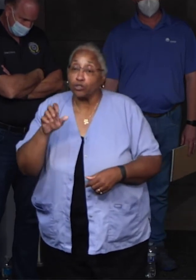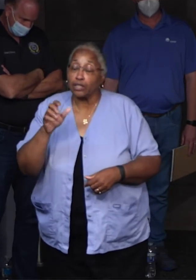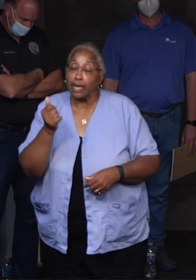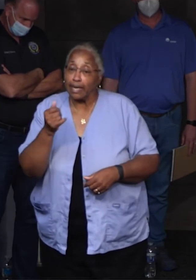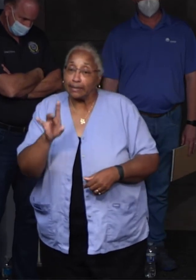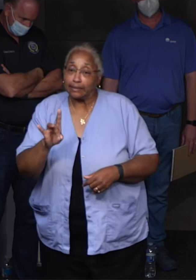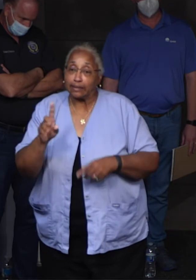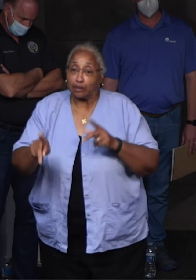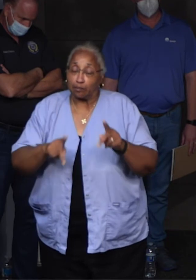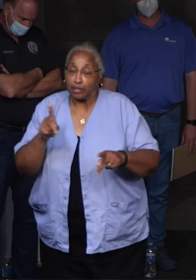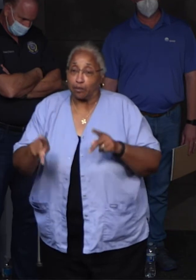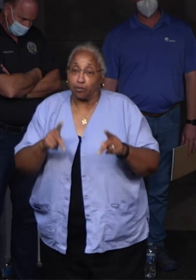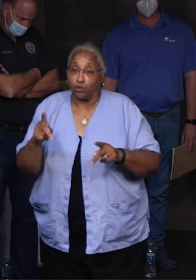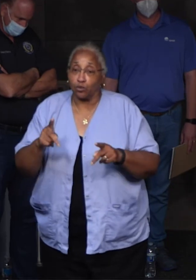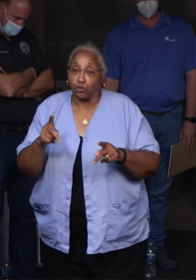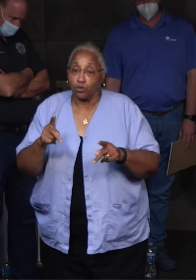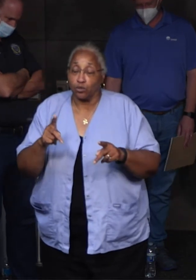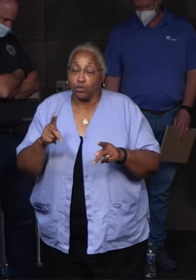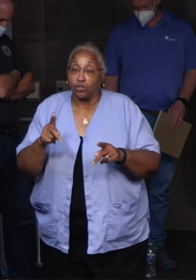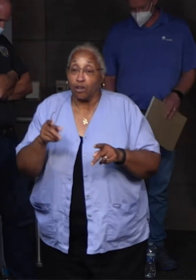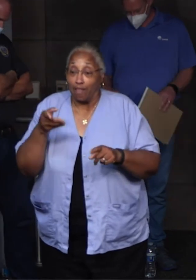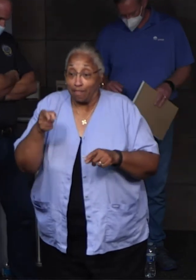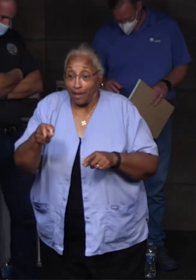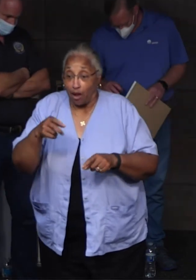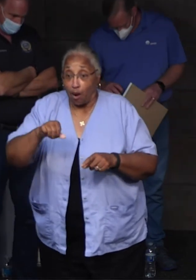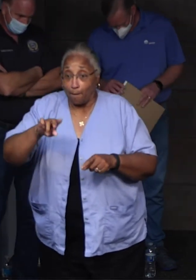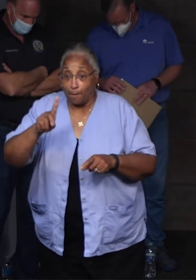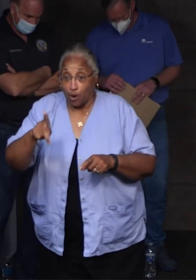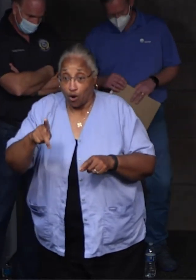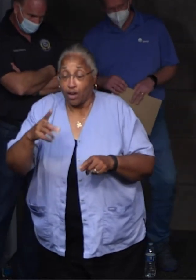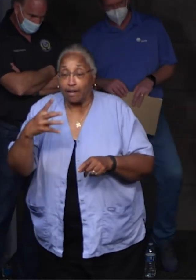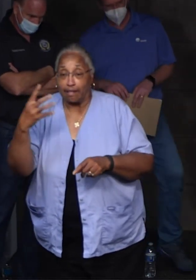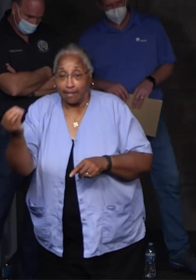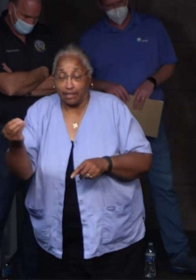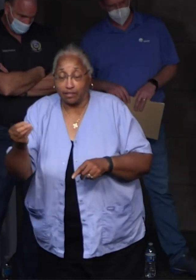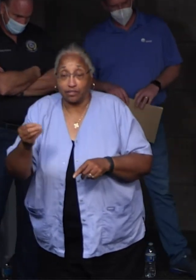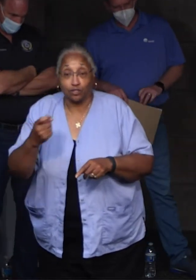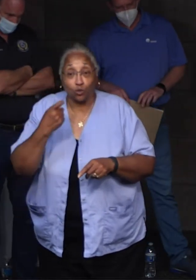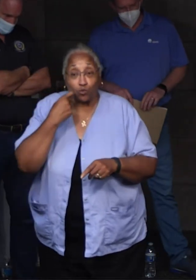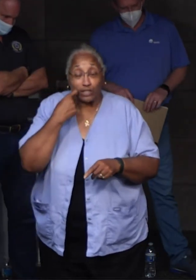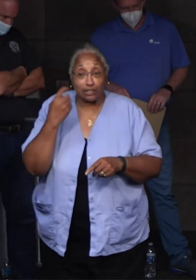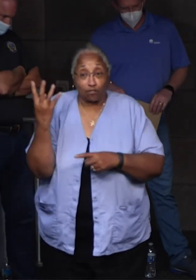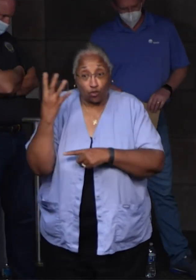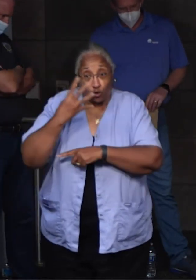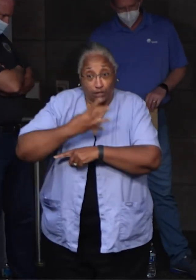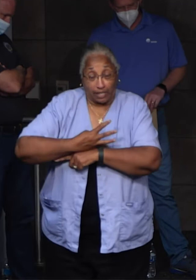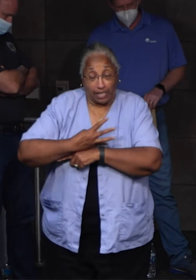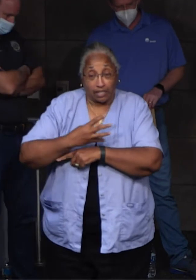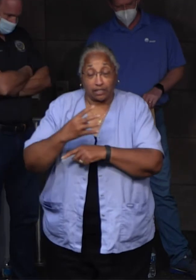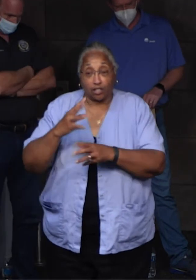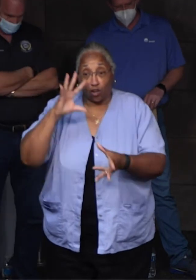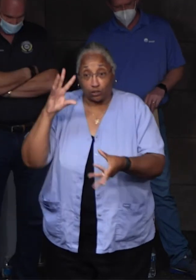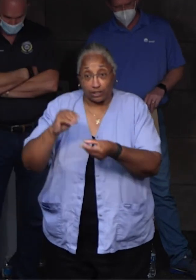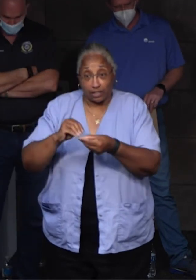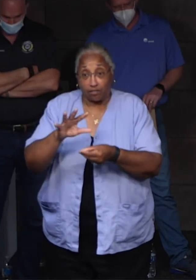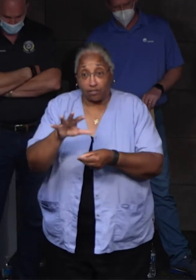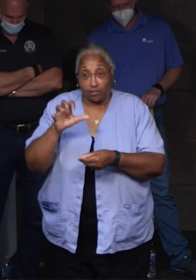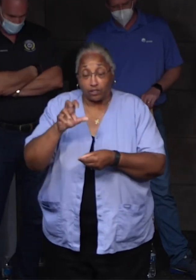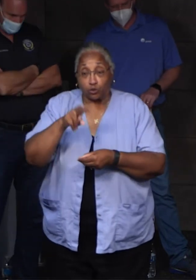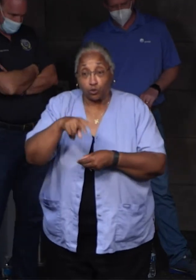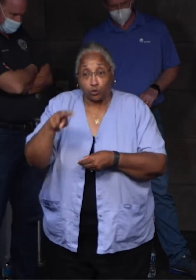leave PARD. So over the last four days, have done 522